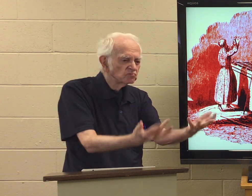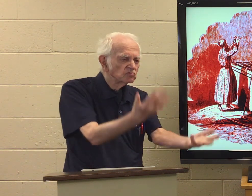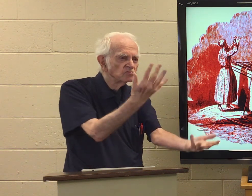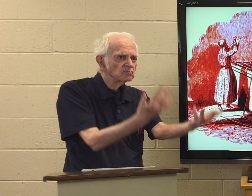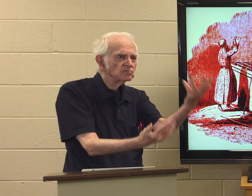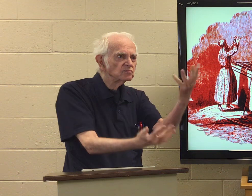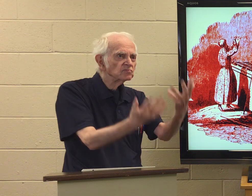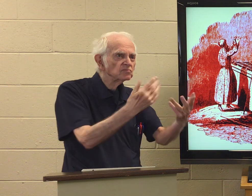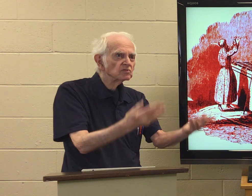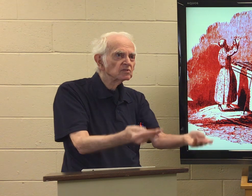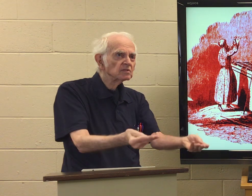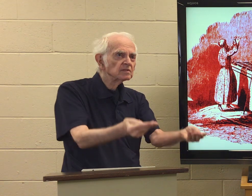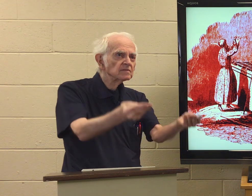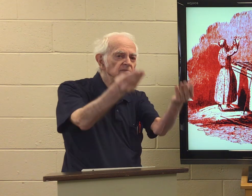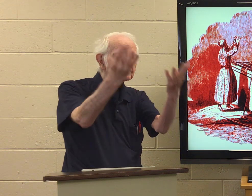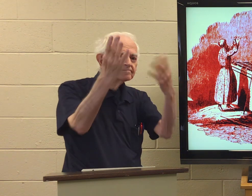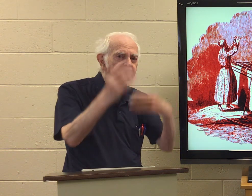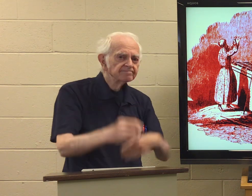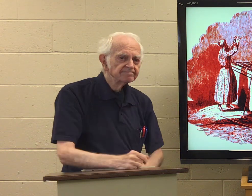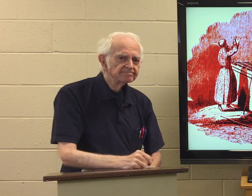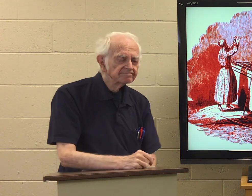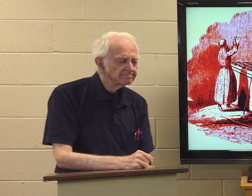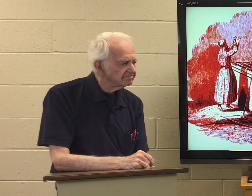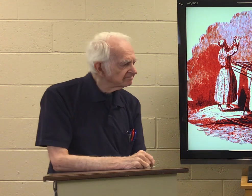They would sit them on the altar and offer them as sacrifices.